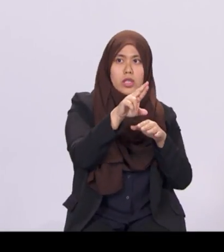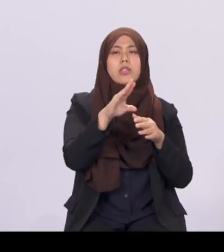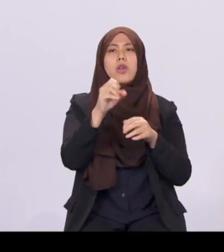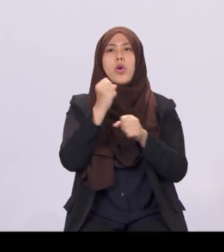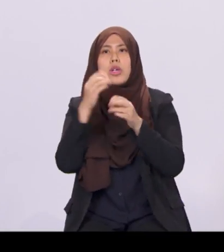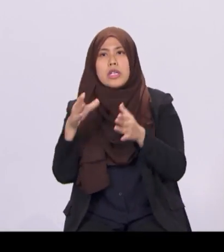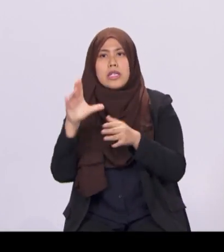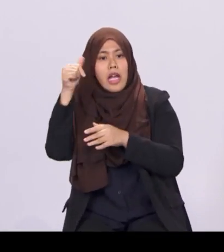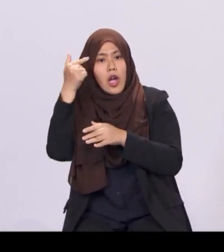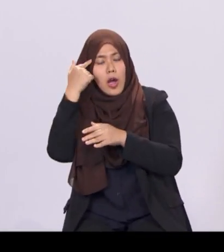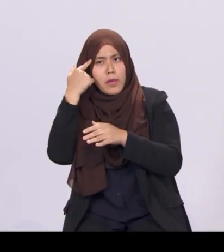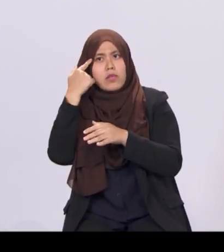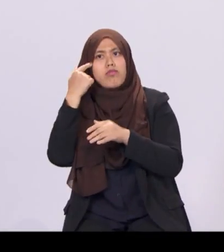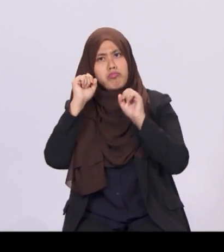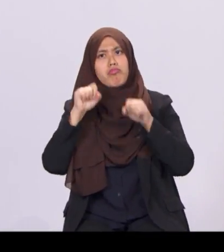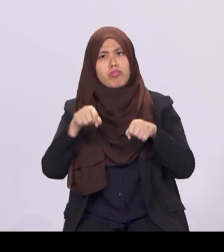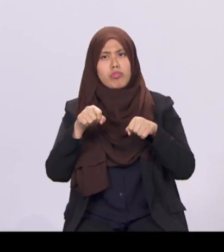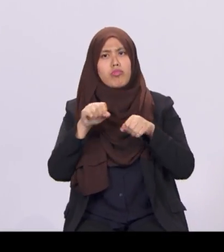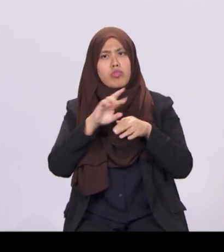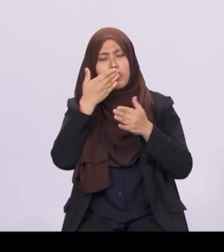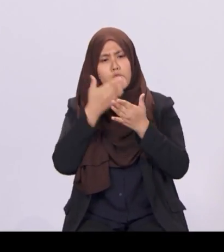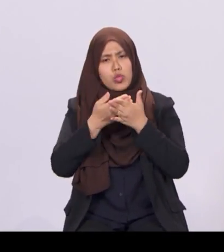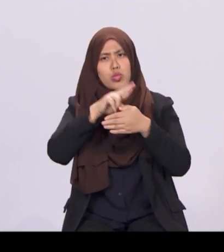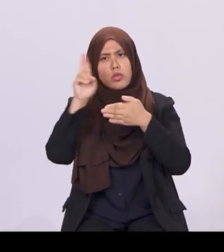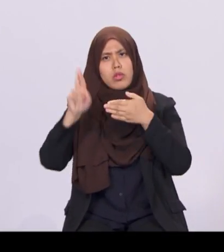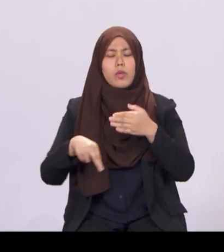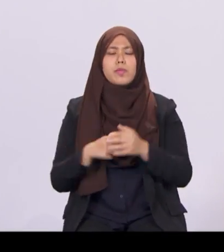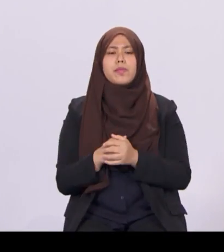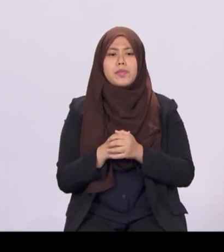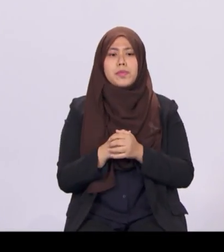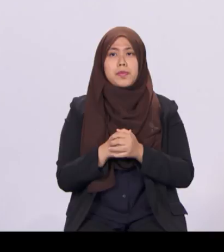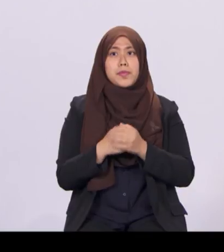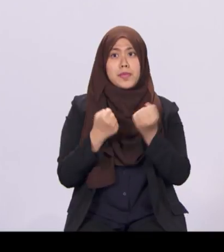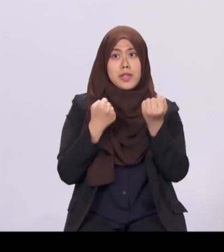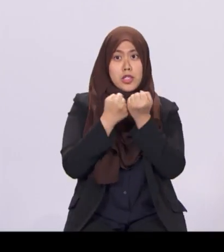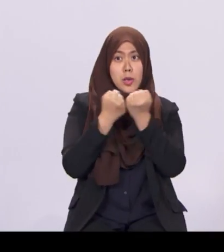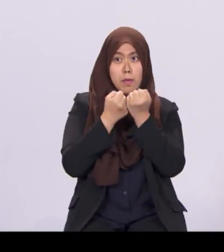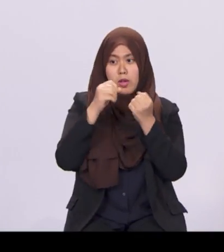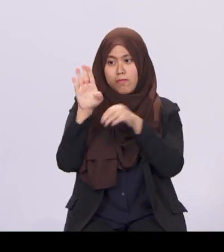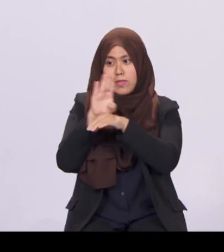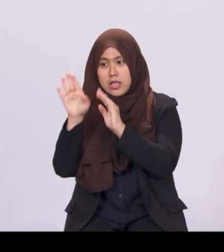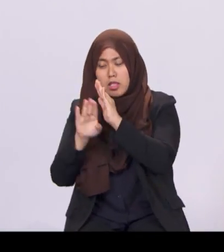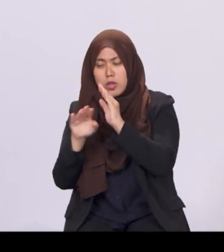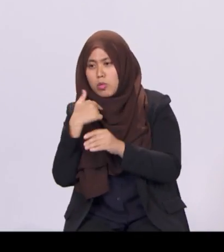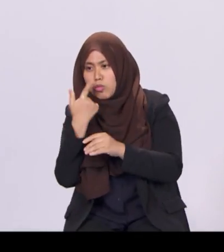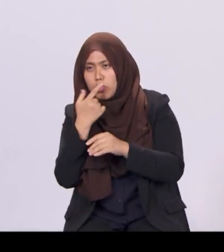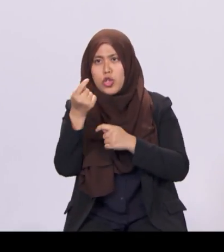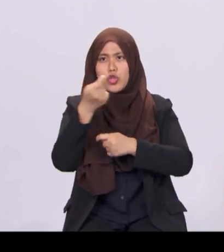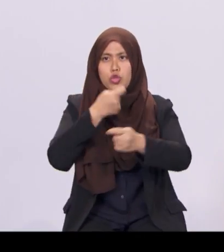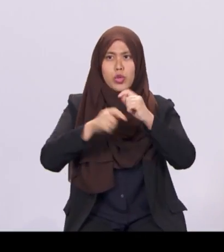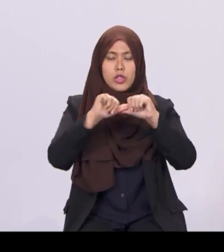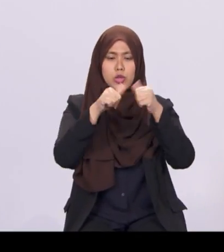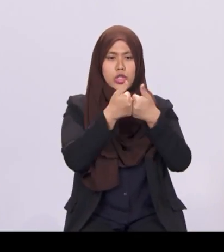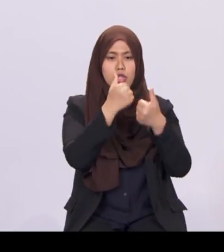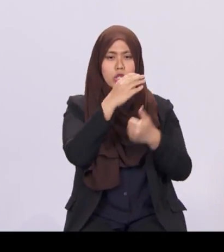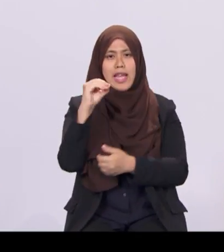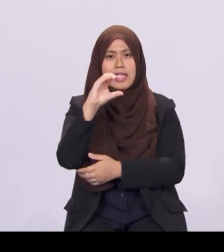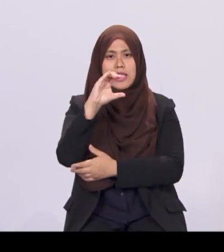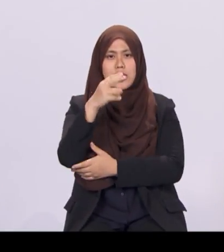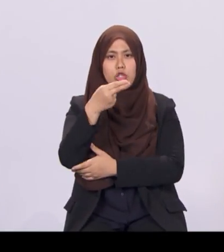With the support of businesses, trade associations and chambers and unions, we have launched 21 out of the